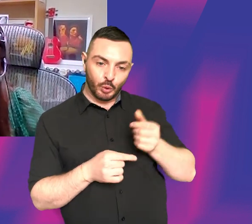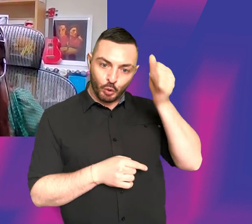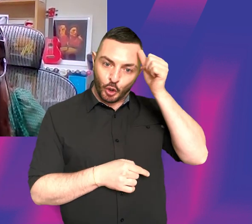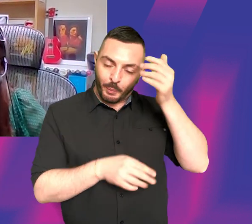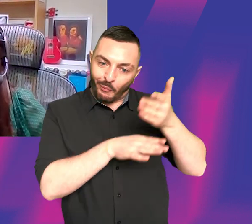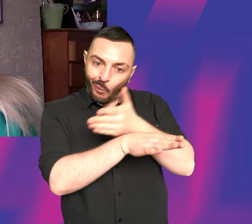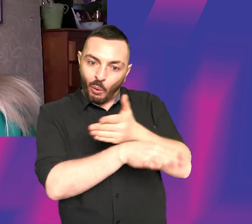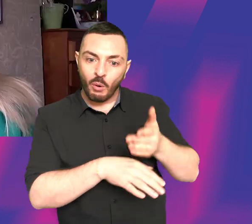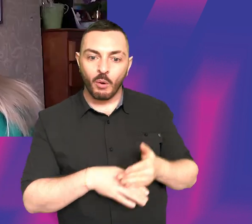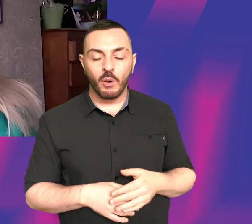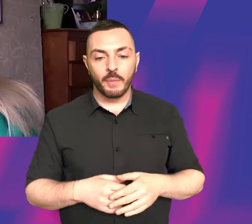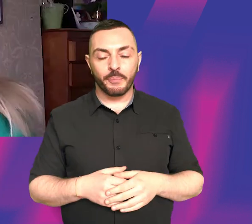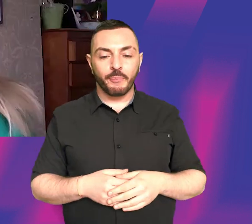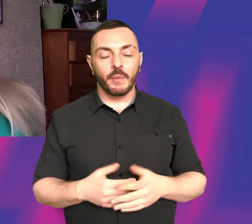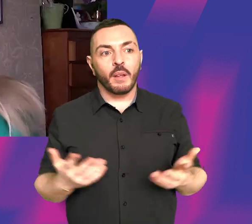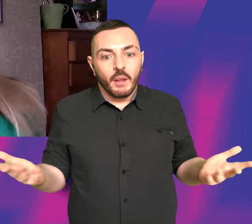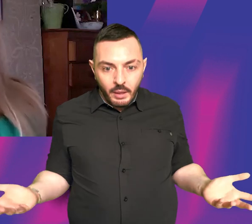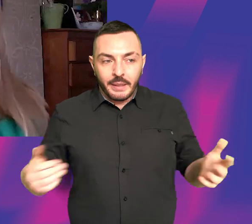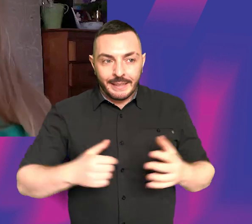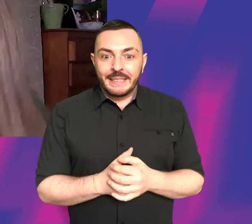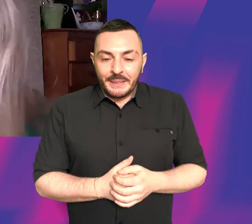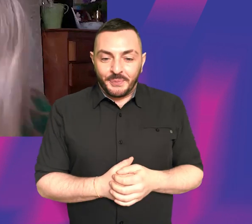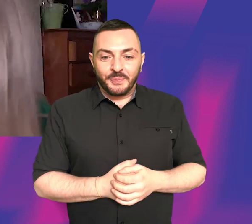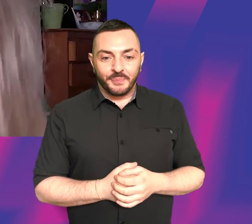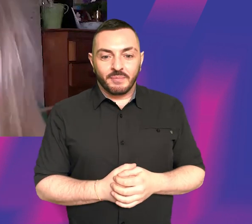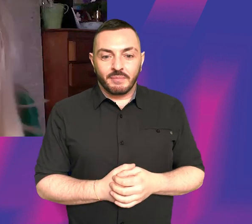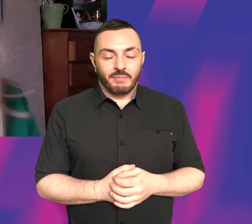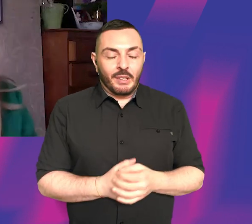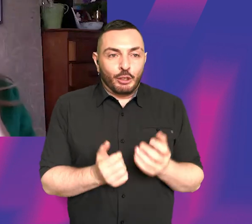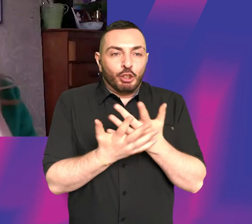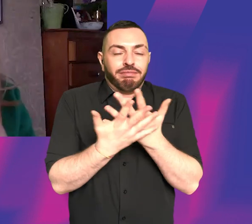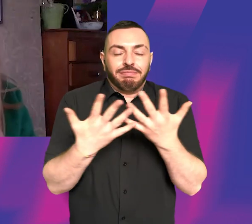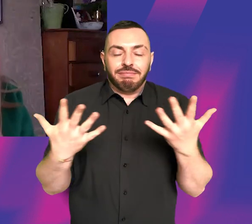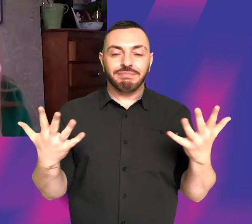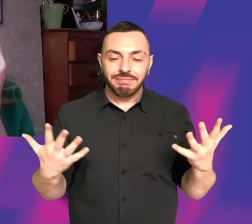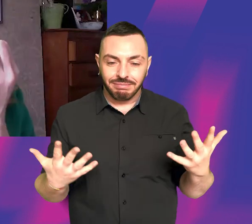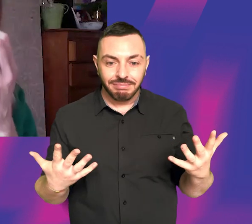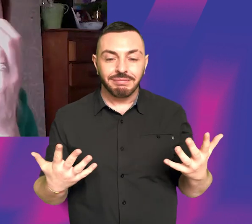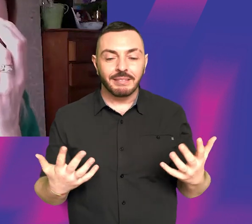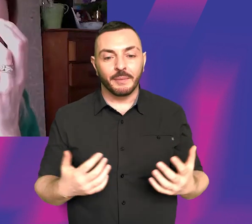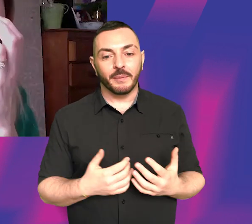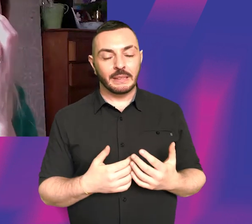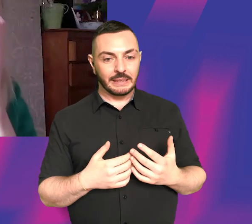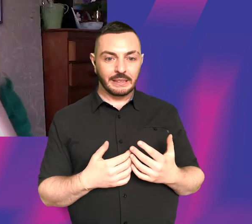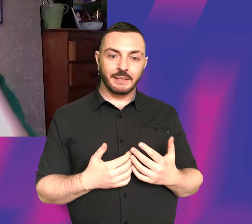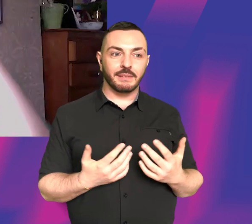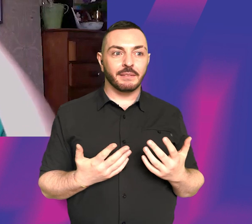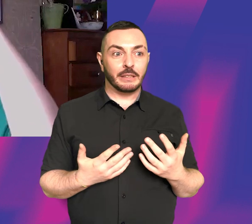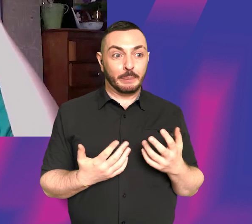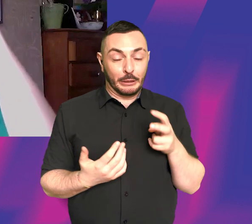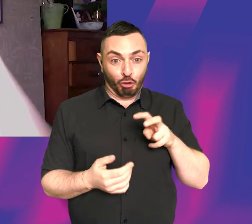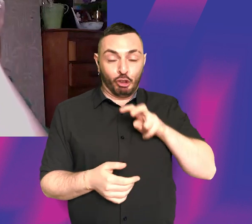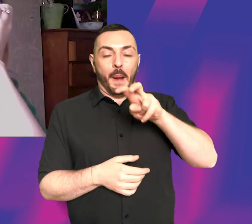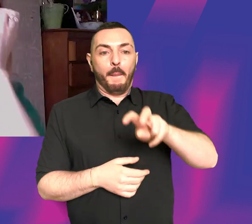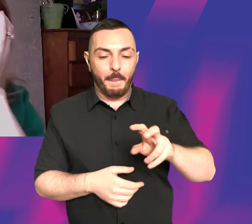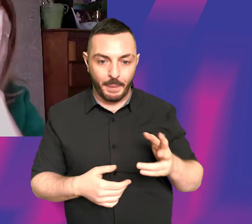feature film? Yeah, there was just such an enormous, it's such an enormous jump. It's like, it's